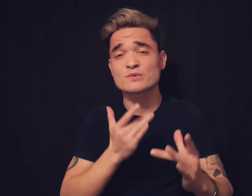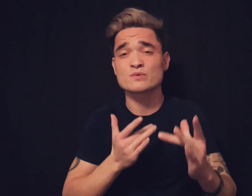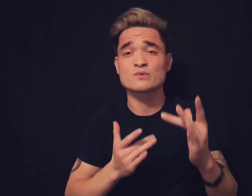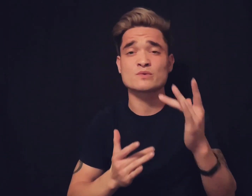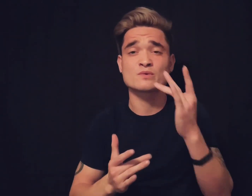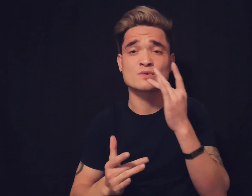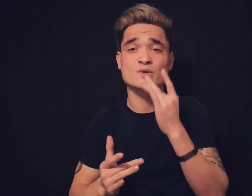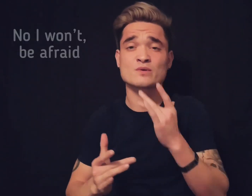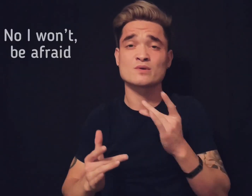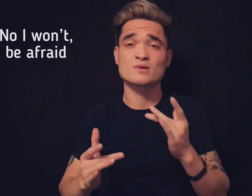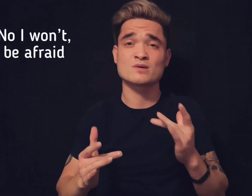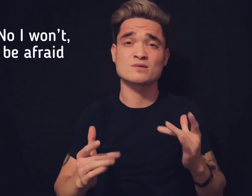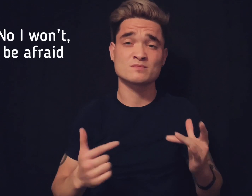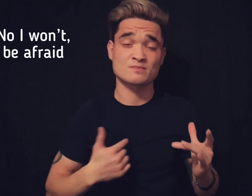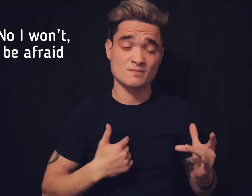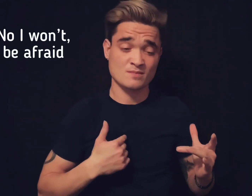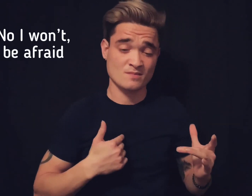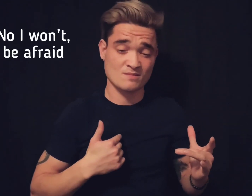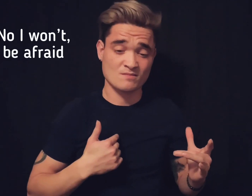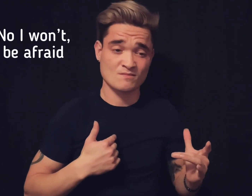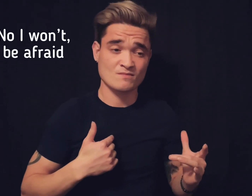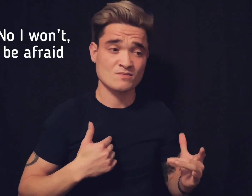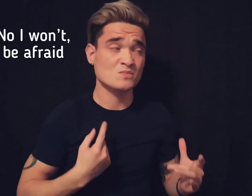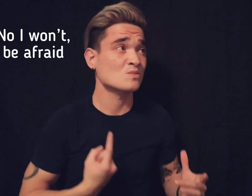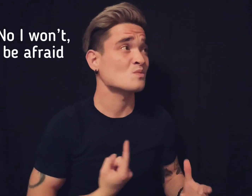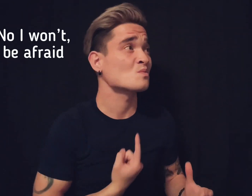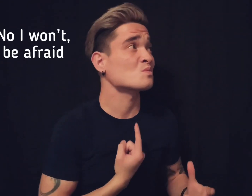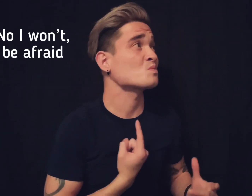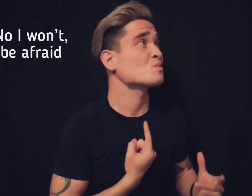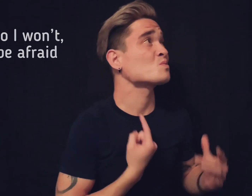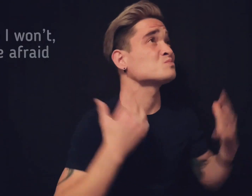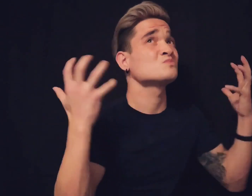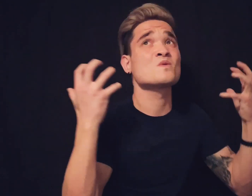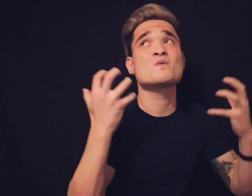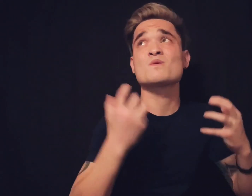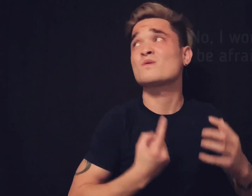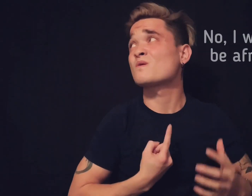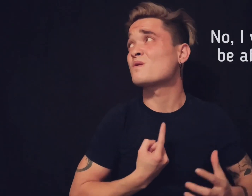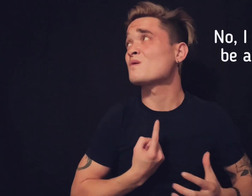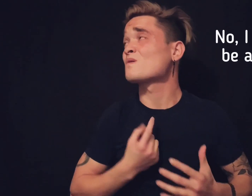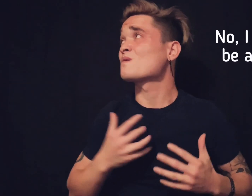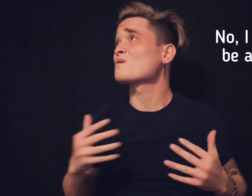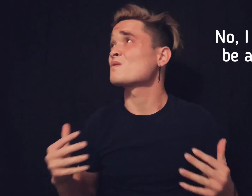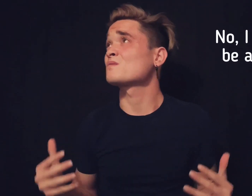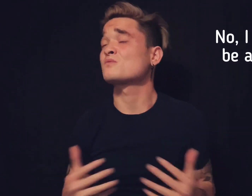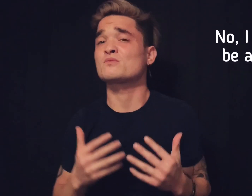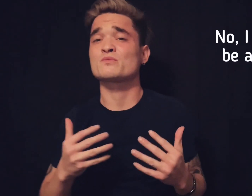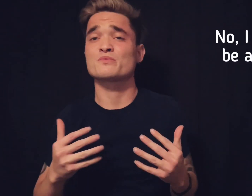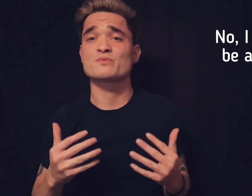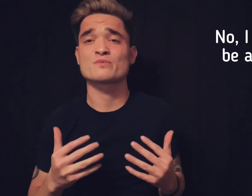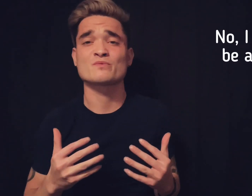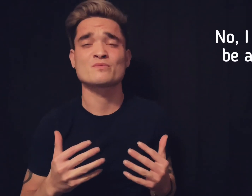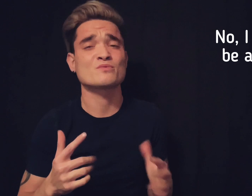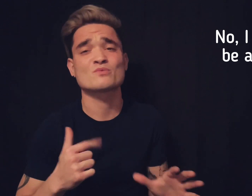No, I won't be afraid Oh, I won't be